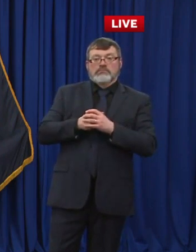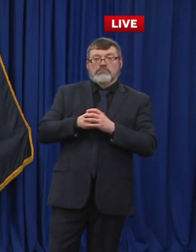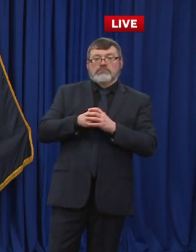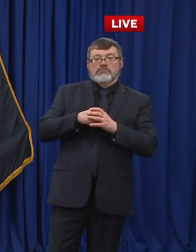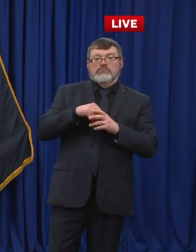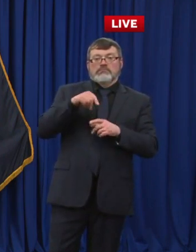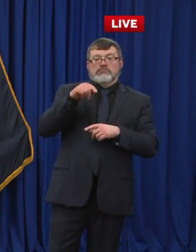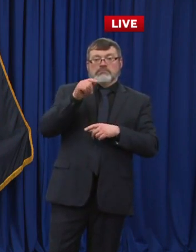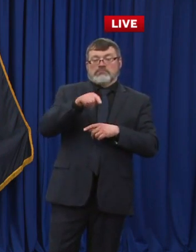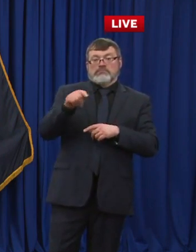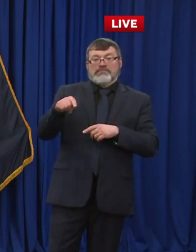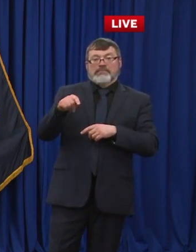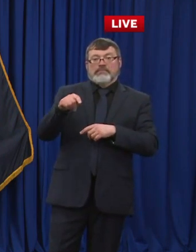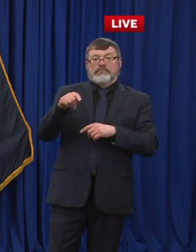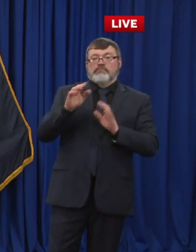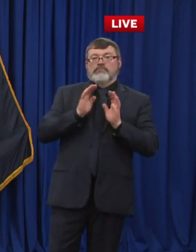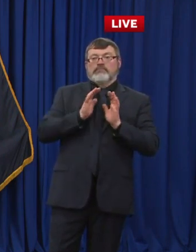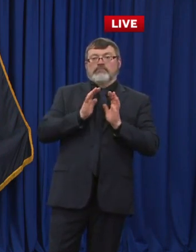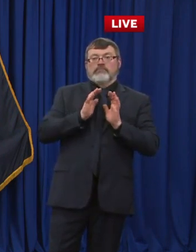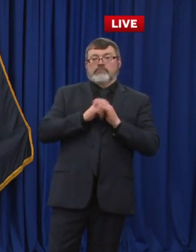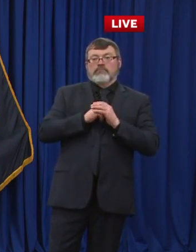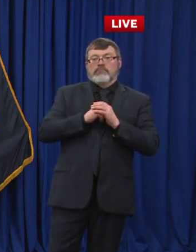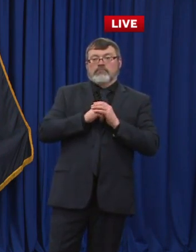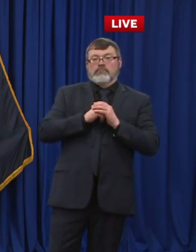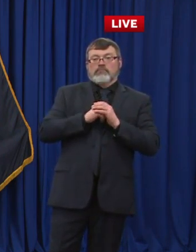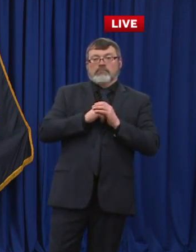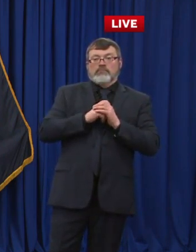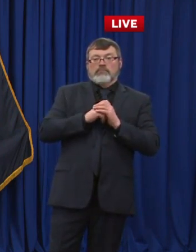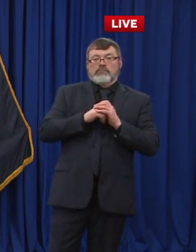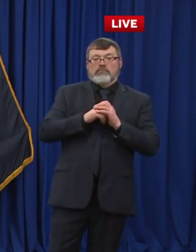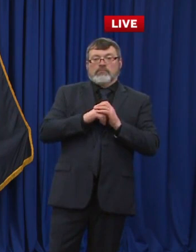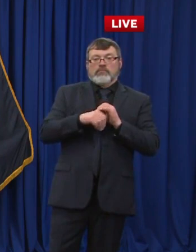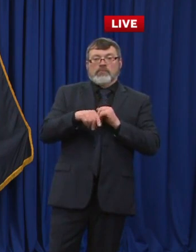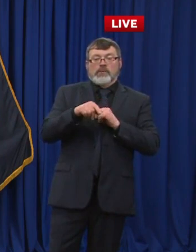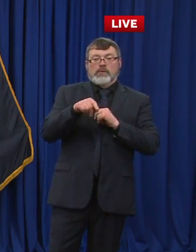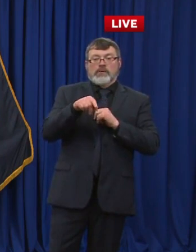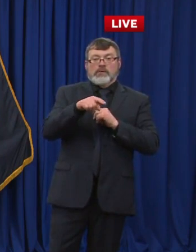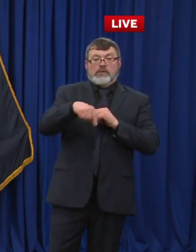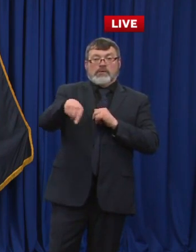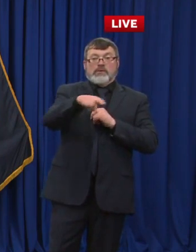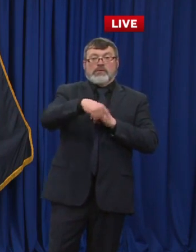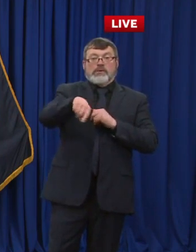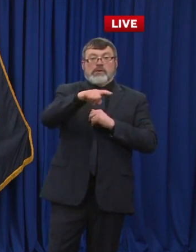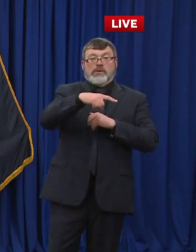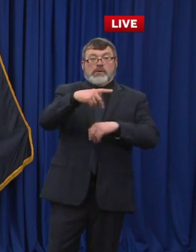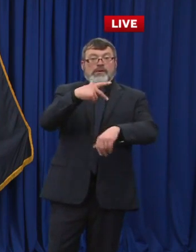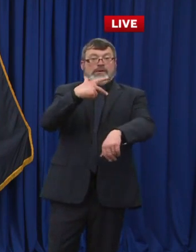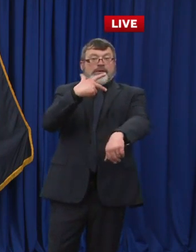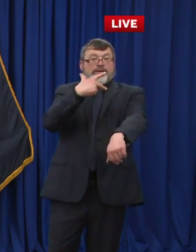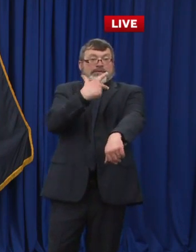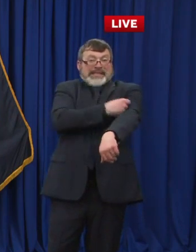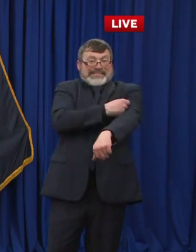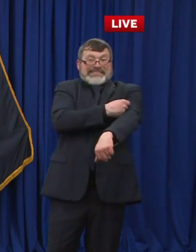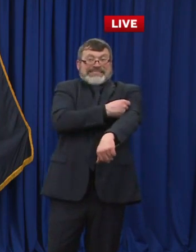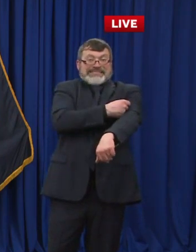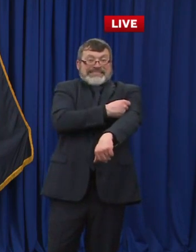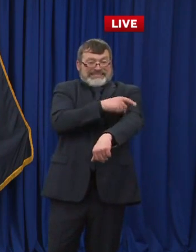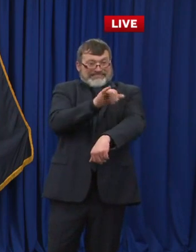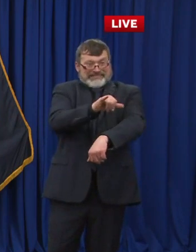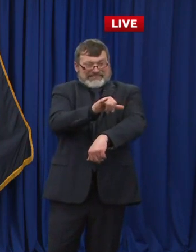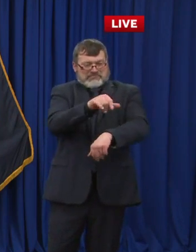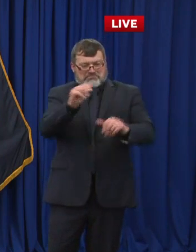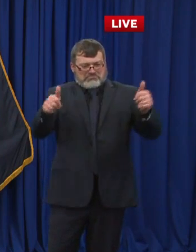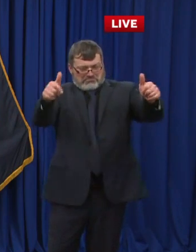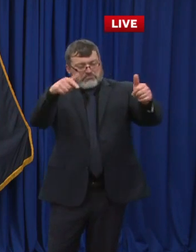leftover doses at the end of the day that are on the verge of expiring? And does that guidance change if it's a hospital